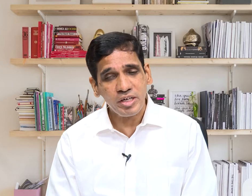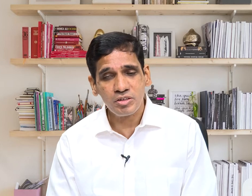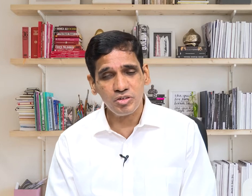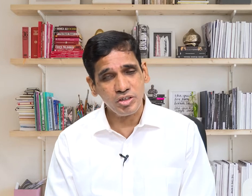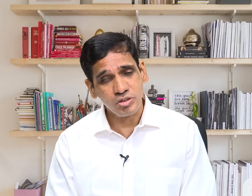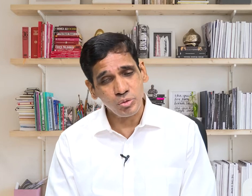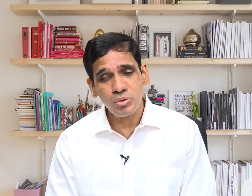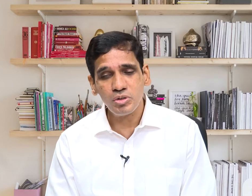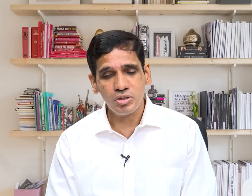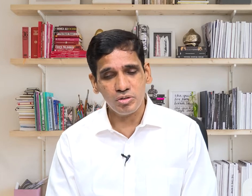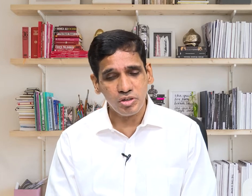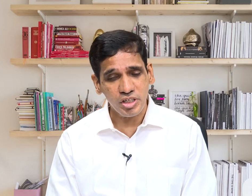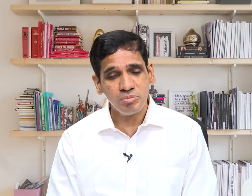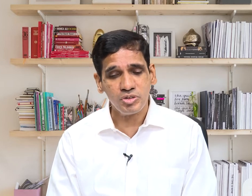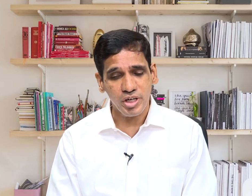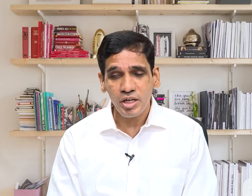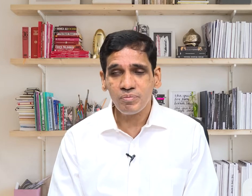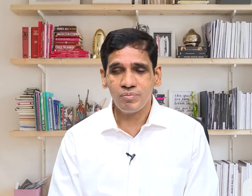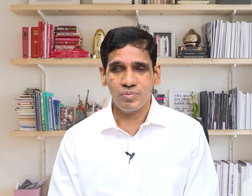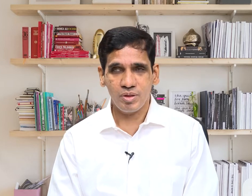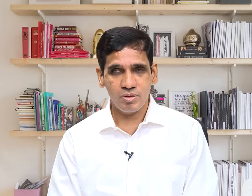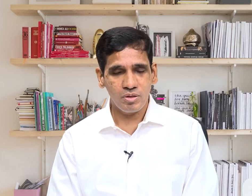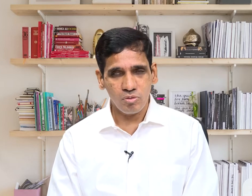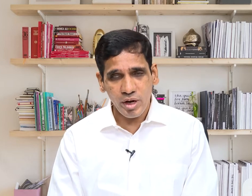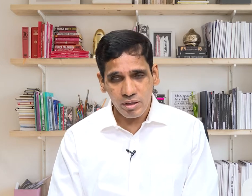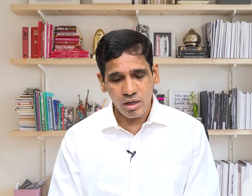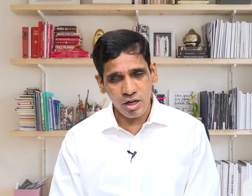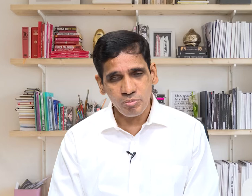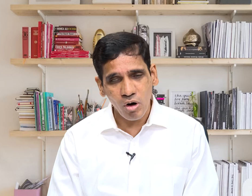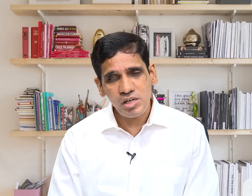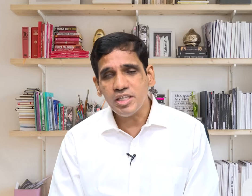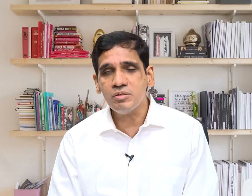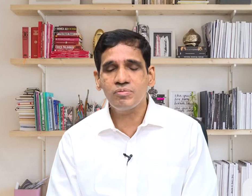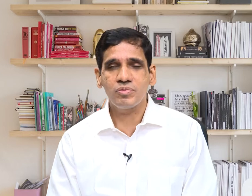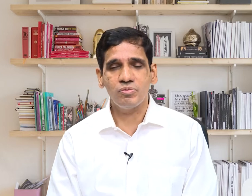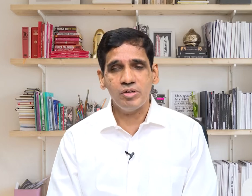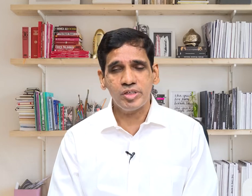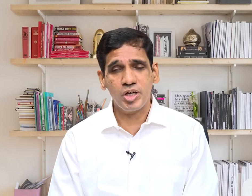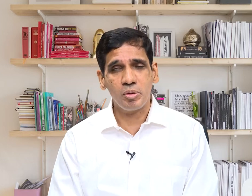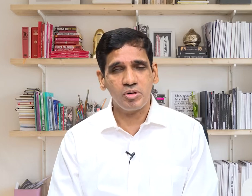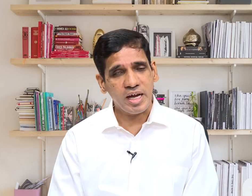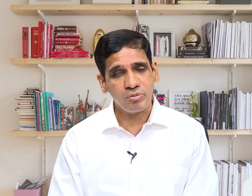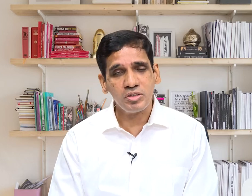get into the theme today well broadly when we think about language